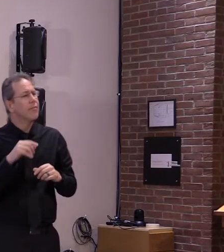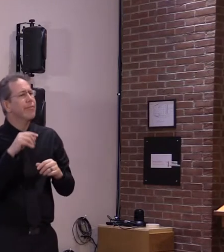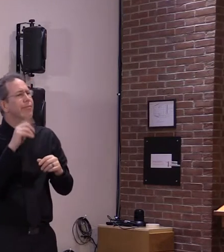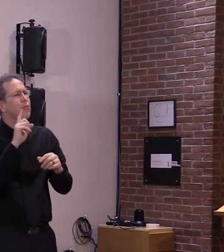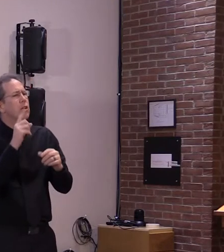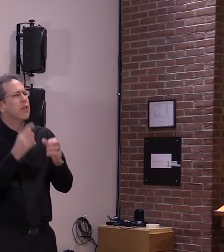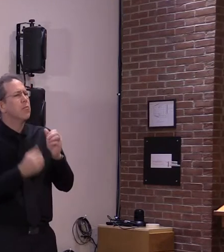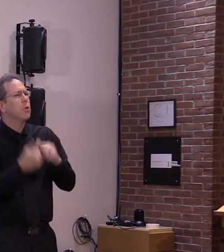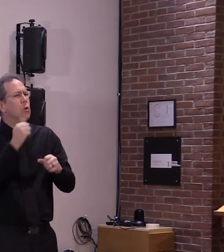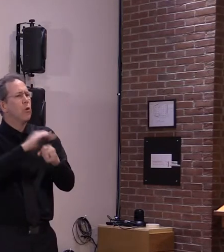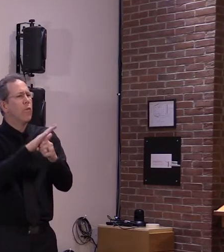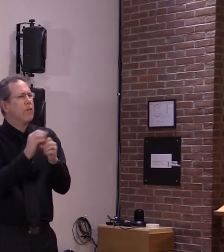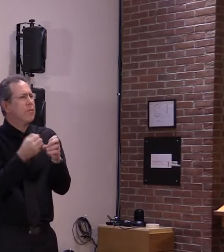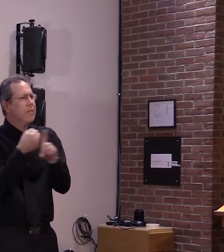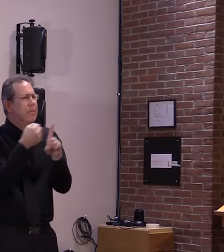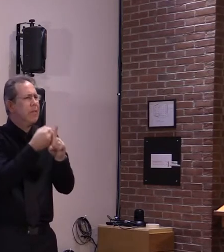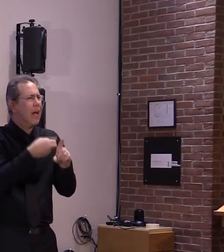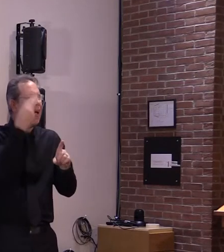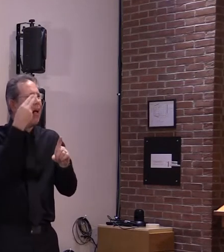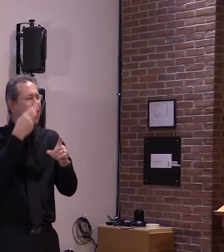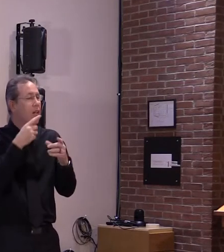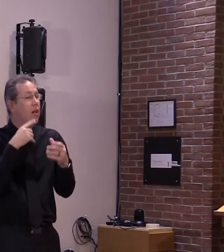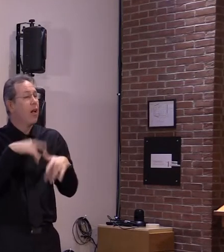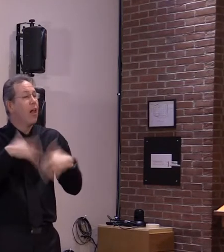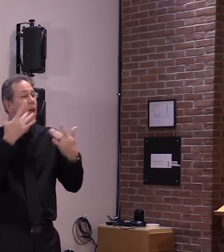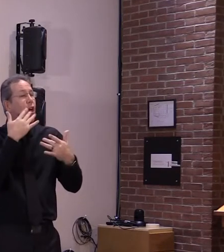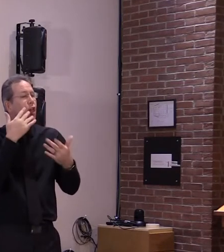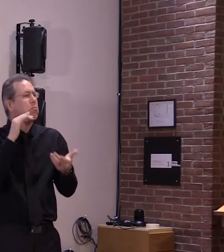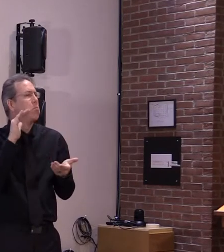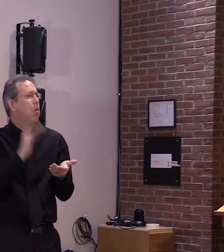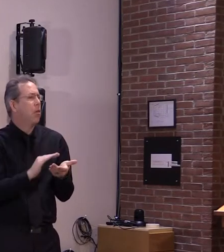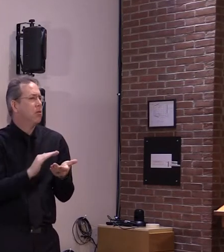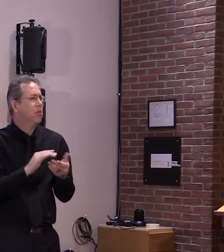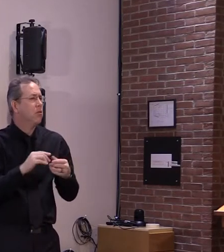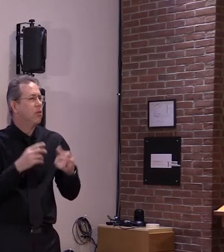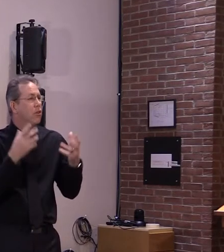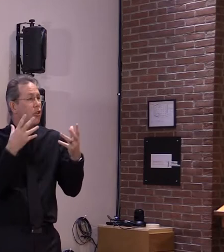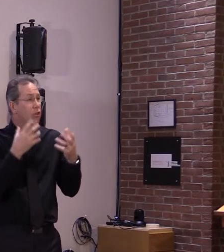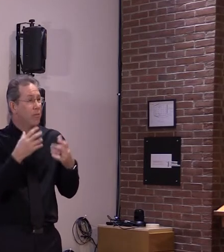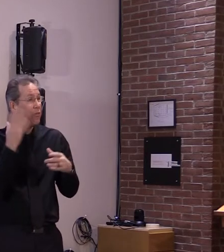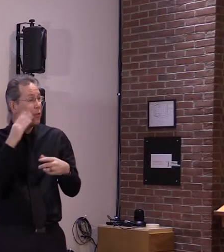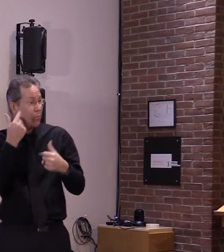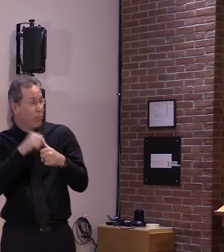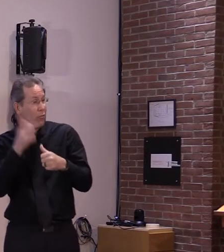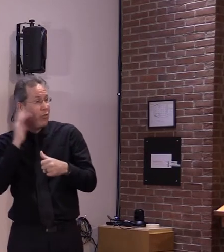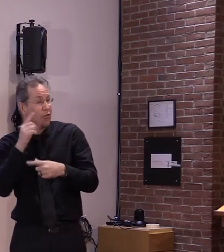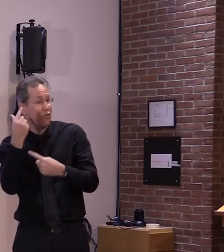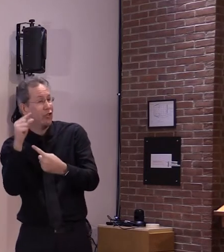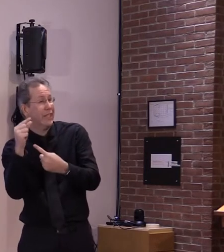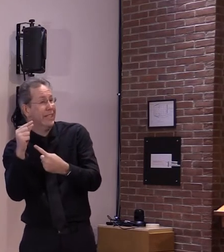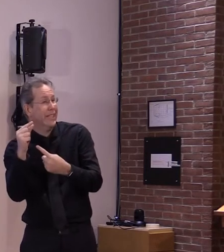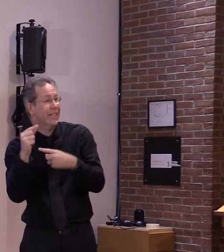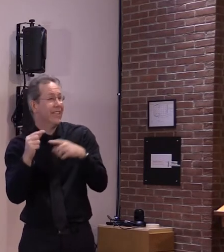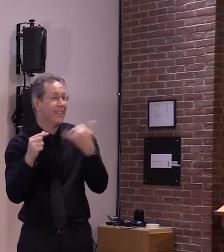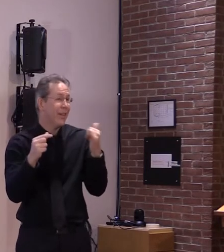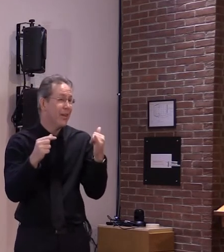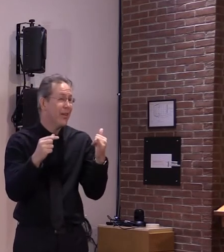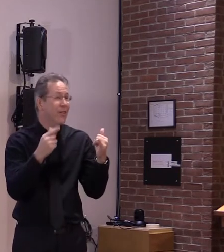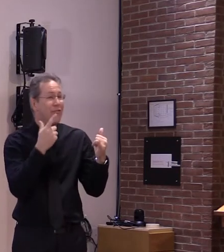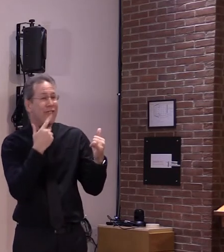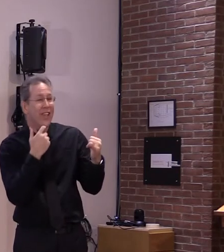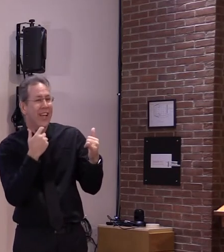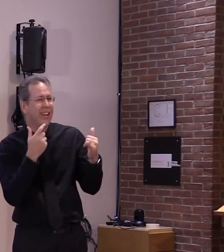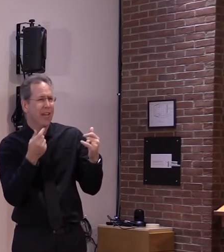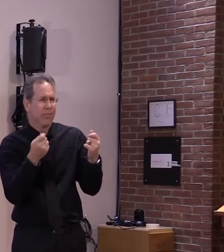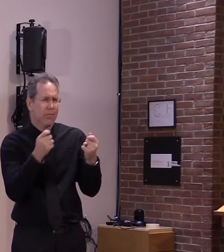or if you remember that vermont used to be a sea of green in the northeast and although our cases have increased you